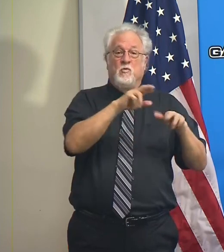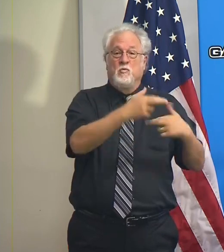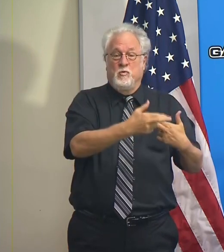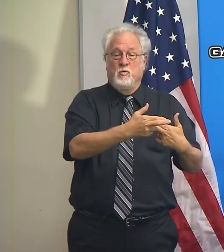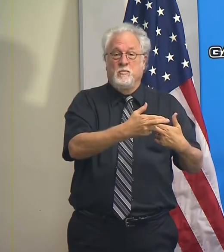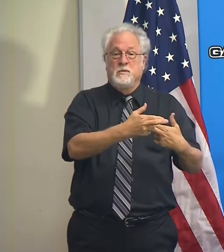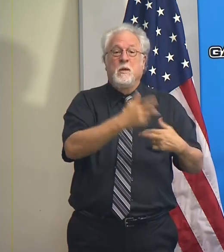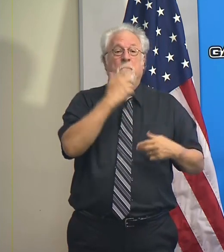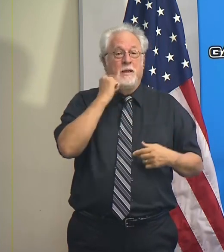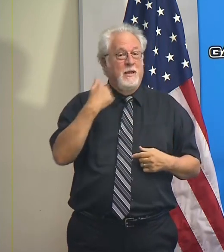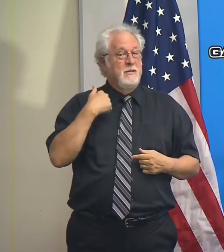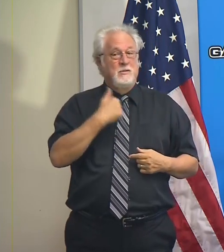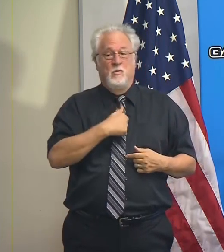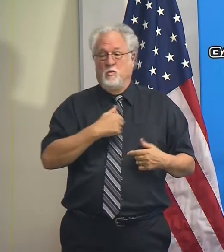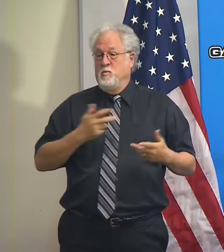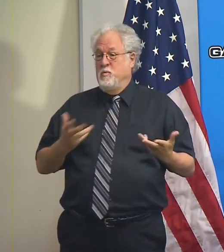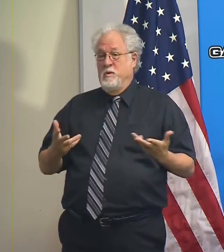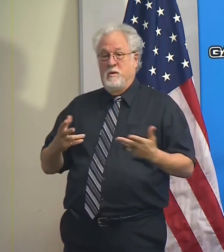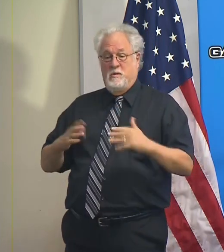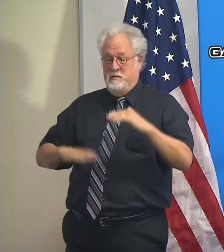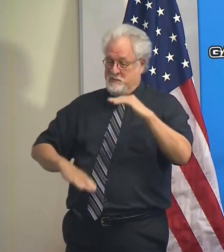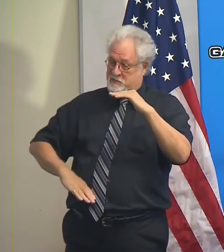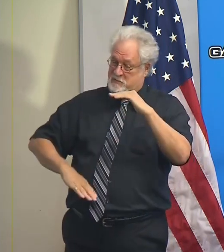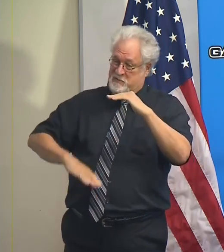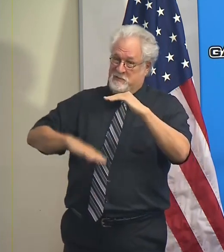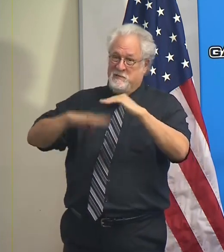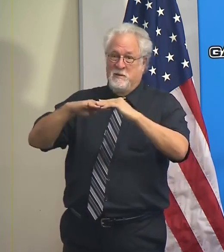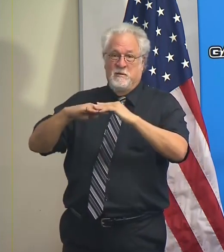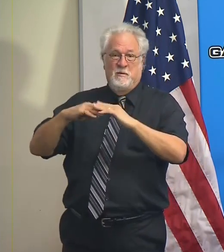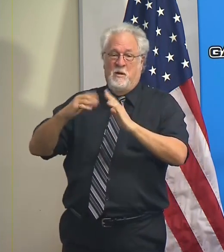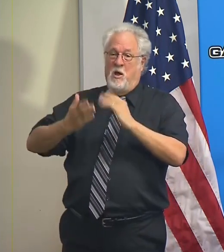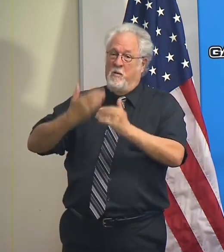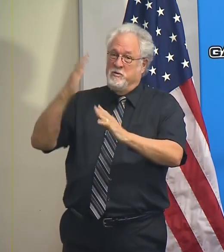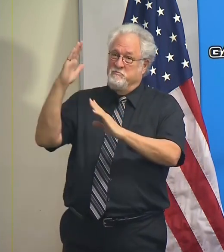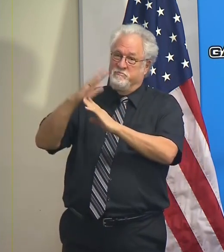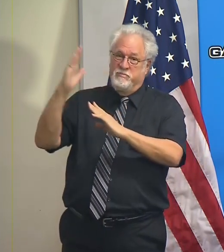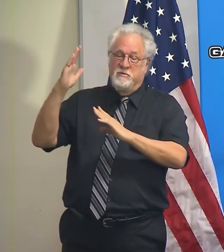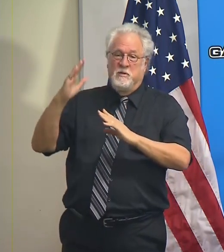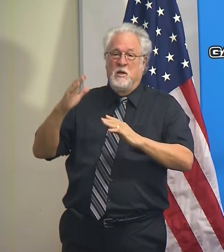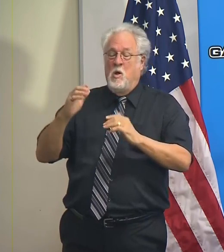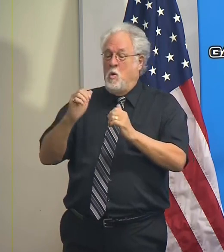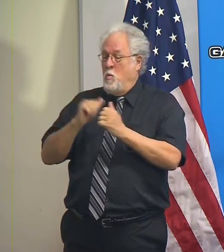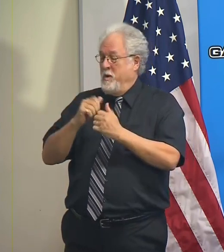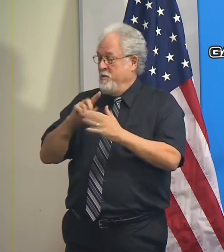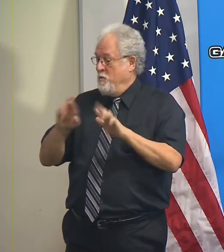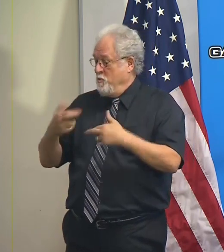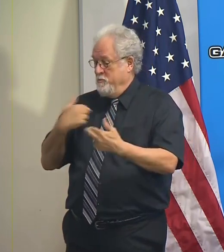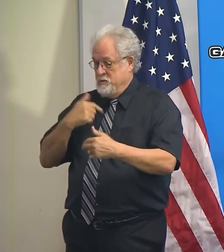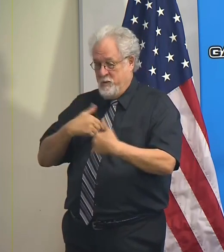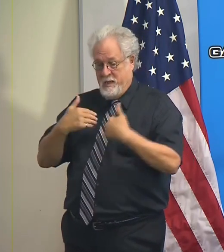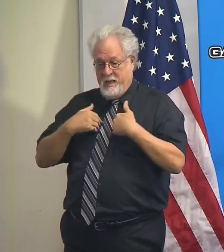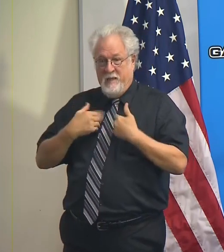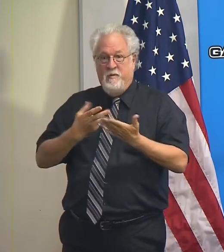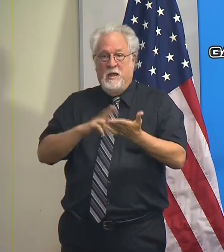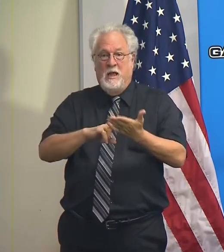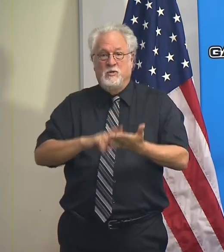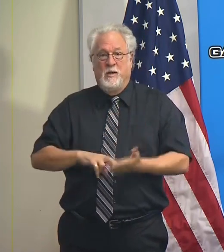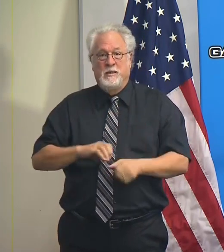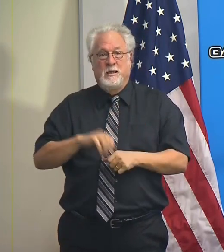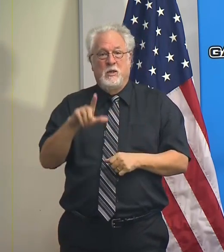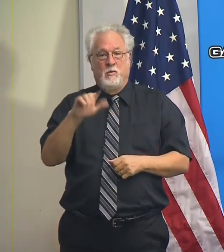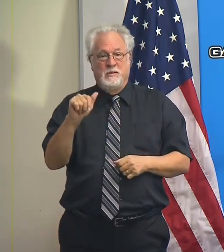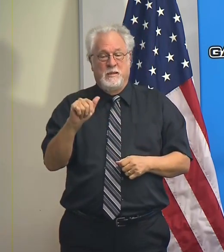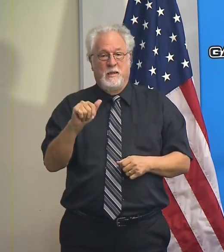because we are just about at capacity with the rooms that we have under contract at hotels here in Louisiana.